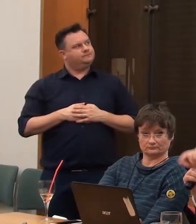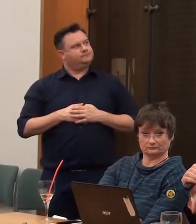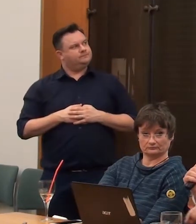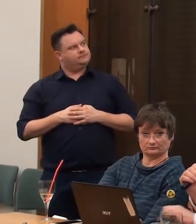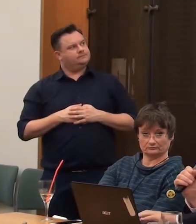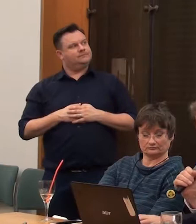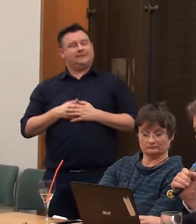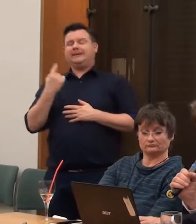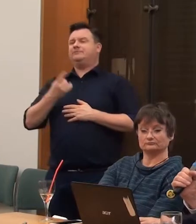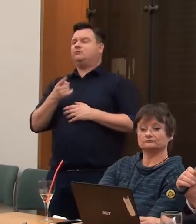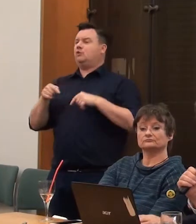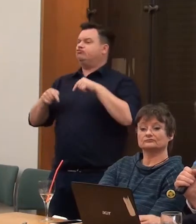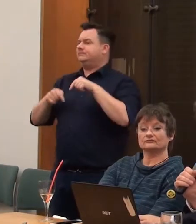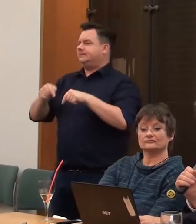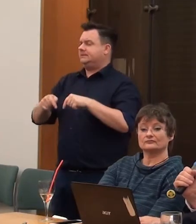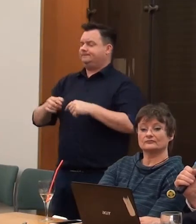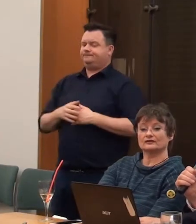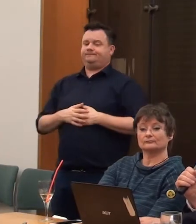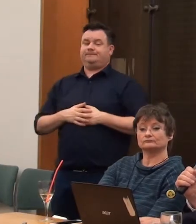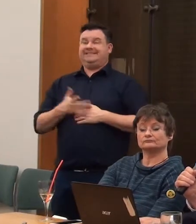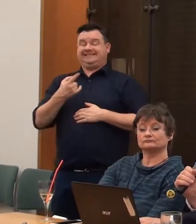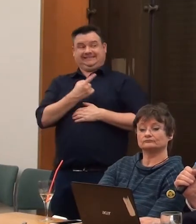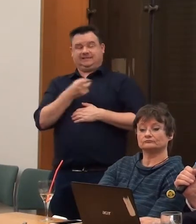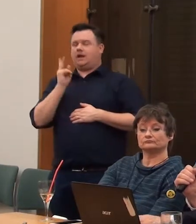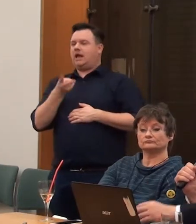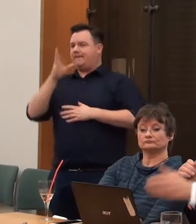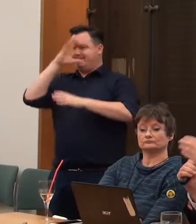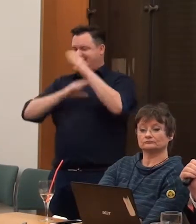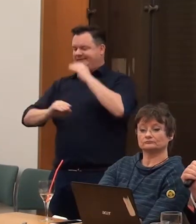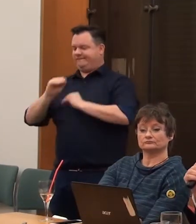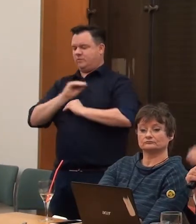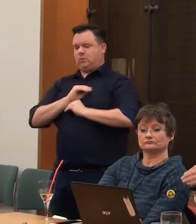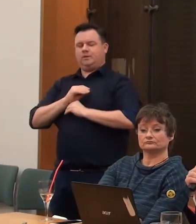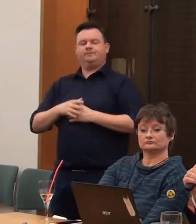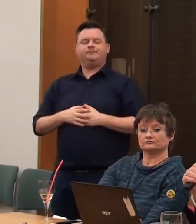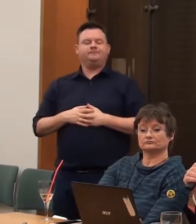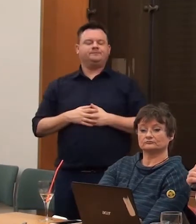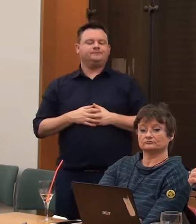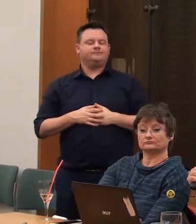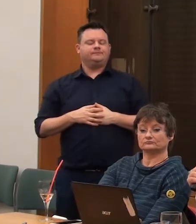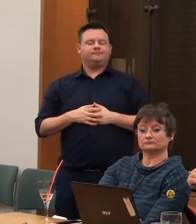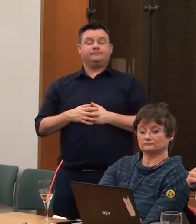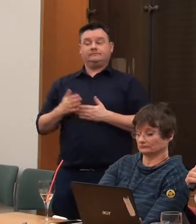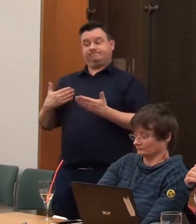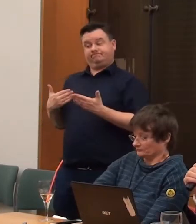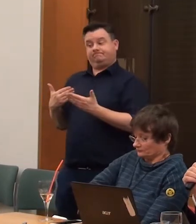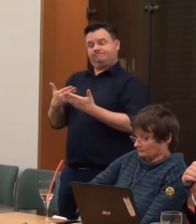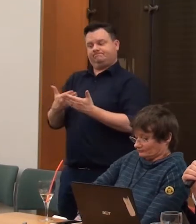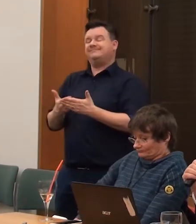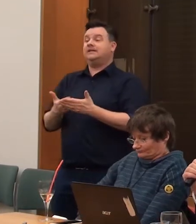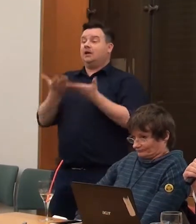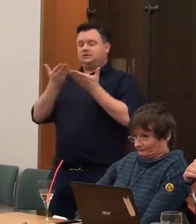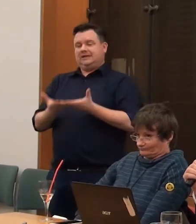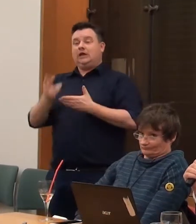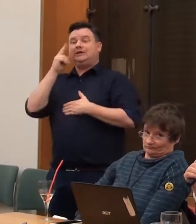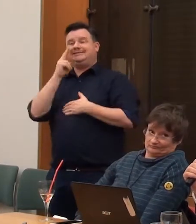in quotes, crippled. So this is again a metaphor. And this comes right through today to Marvel Comics, where